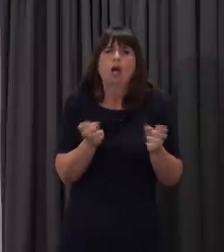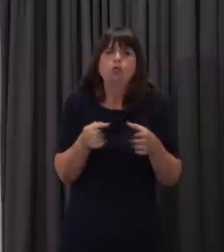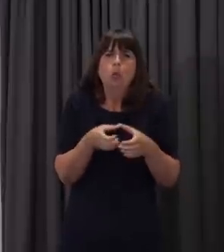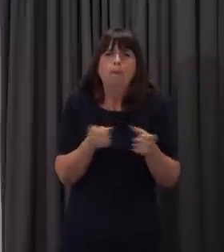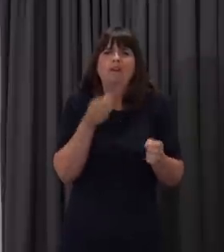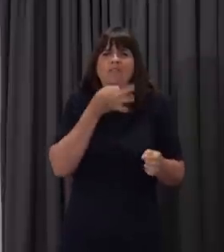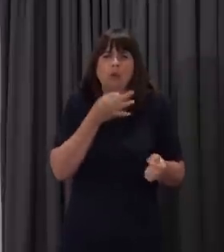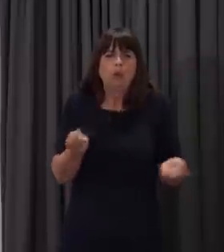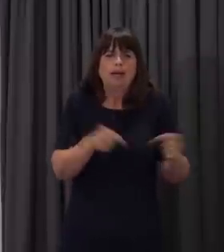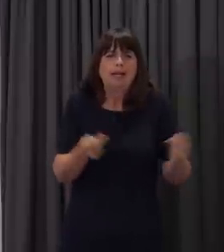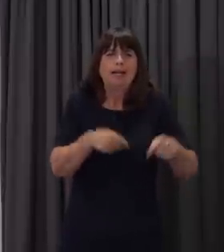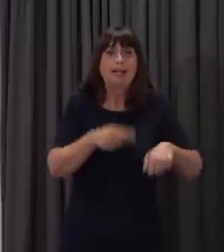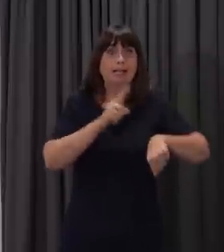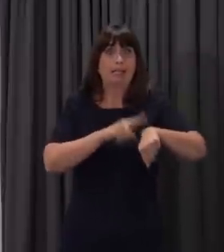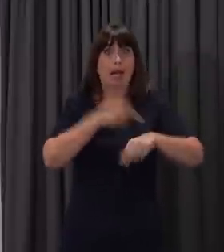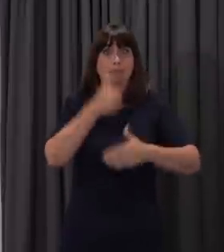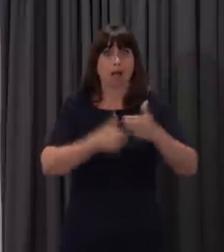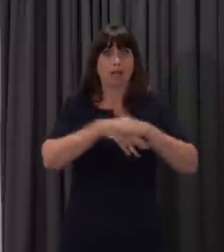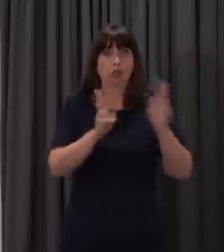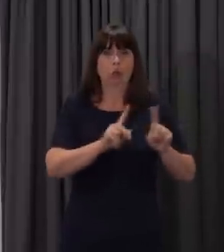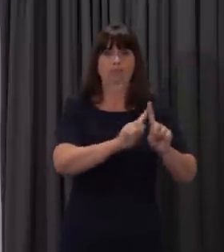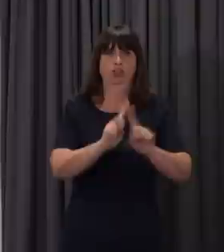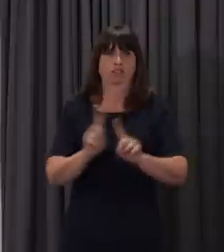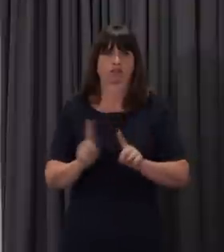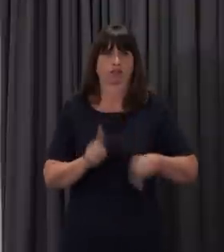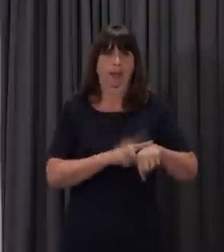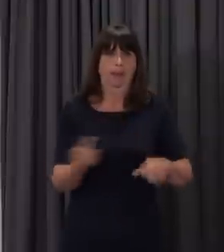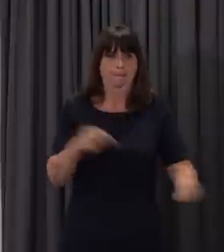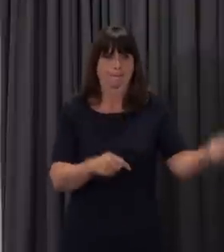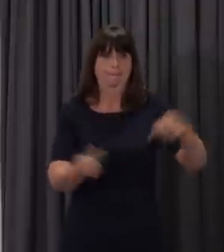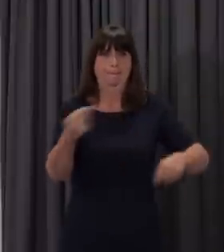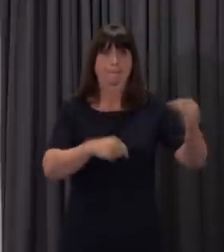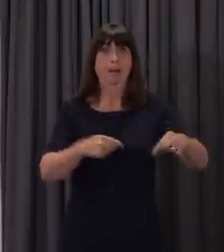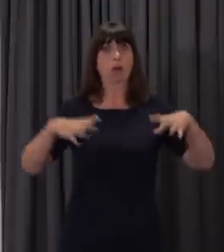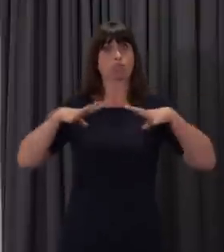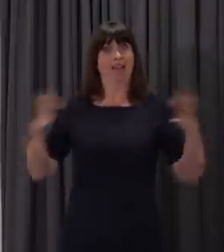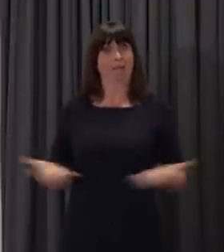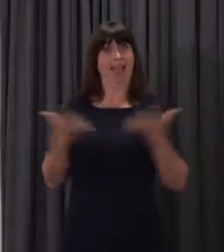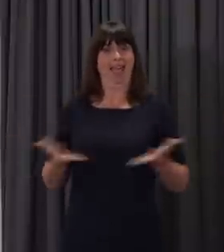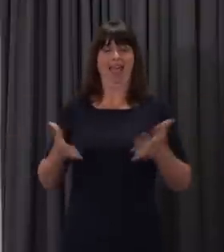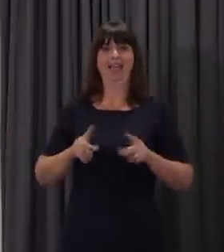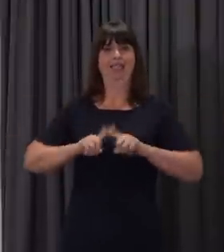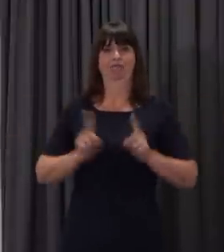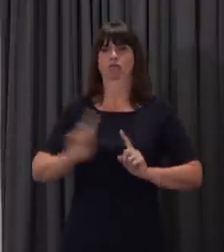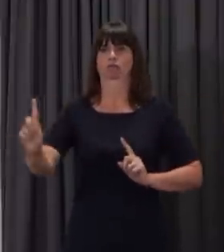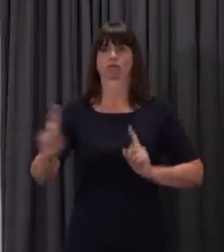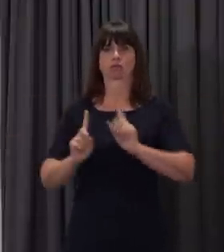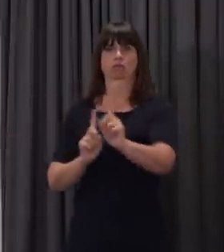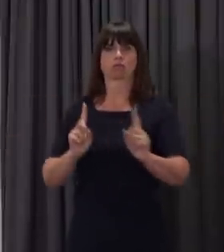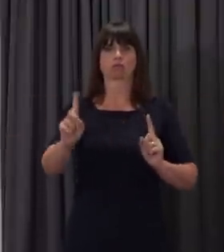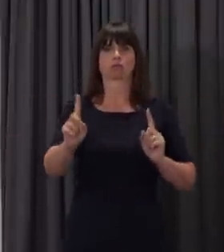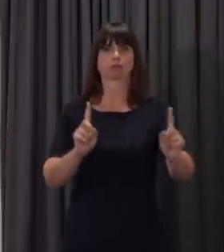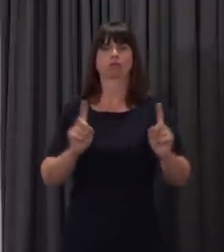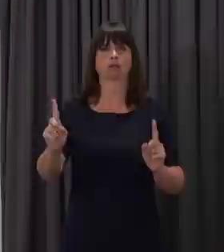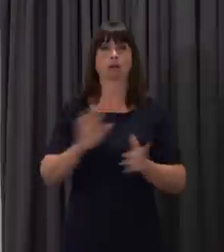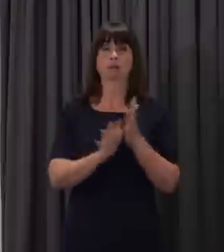with staggered starts, lessons and breaks, meaning at the most, the very most, a third